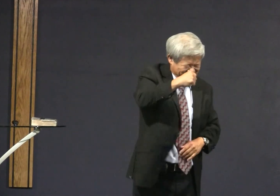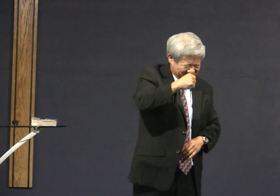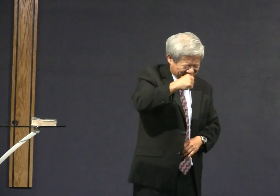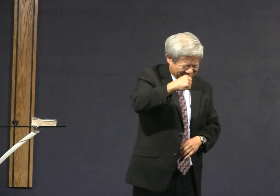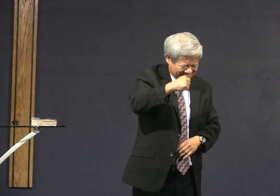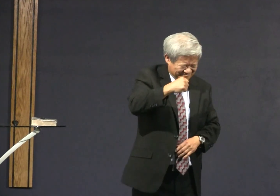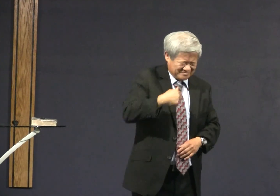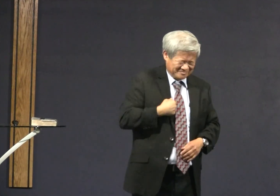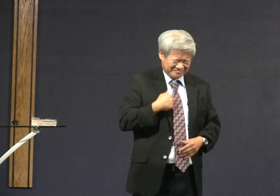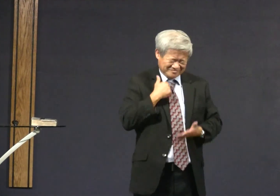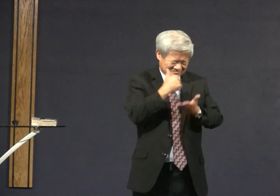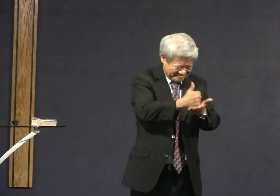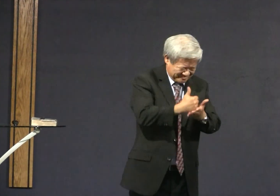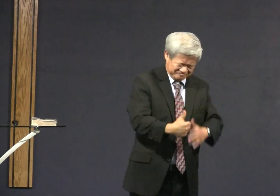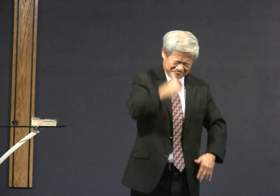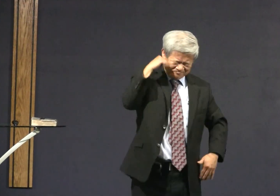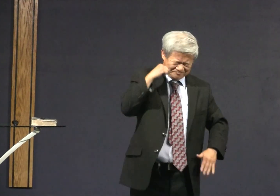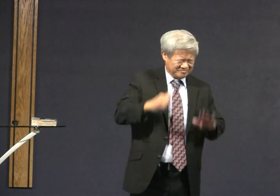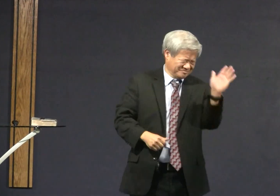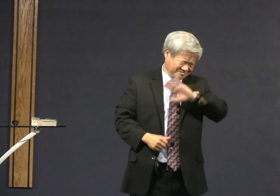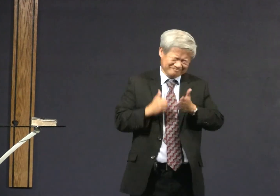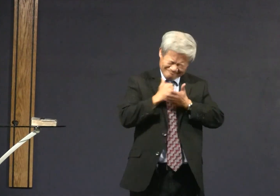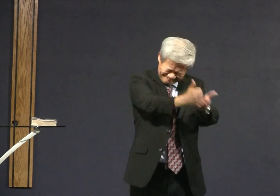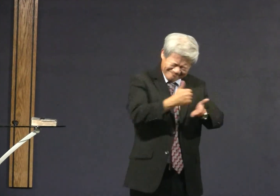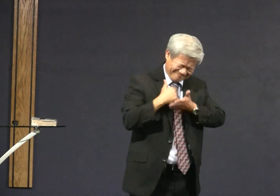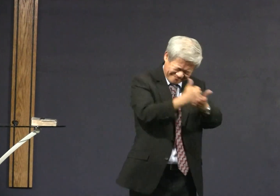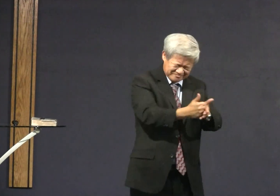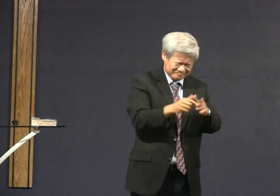They're very stubborn. They refuse our help.